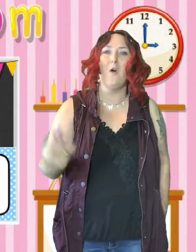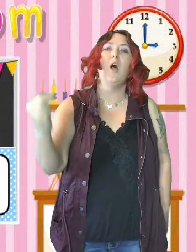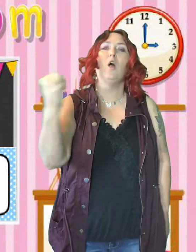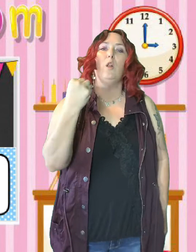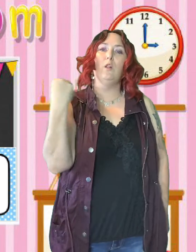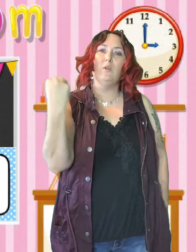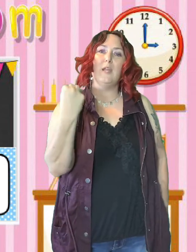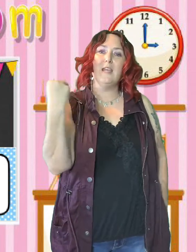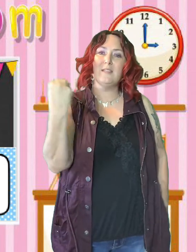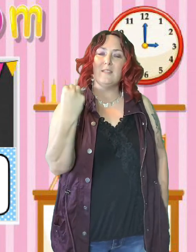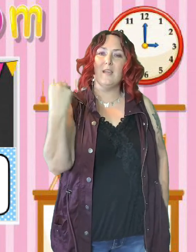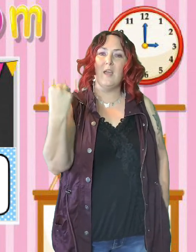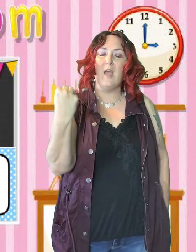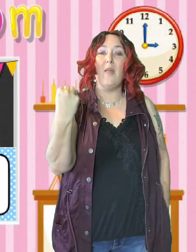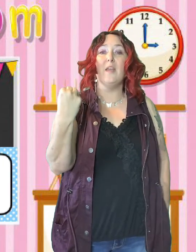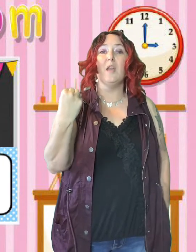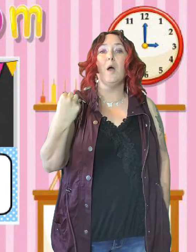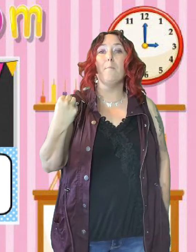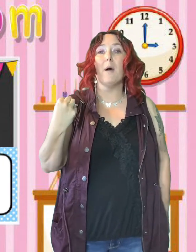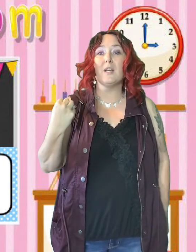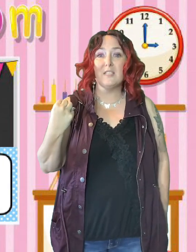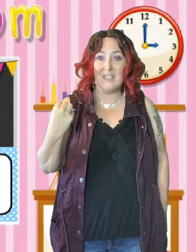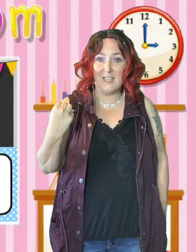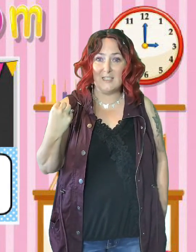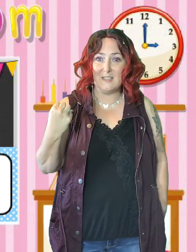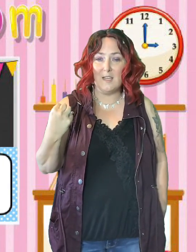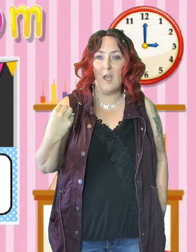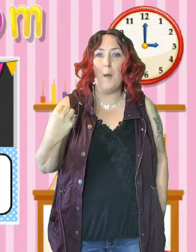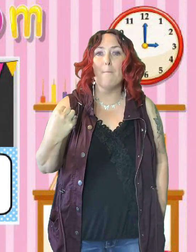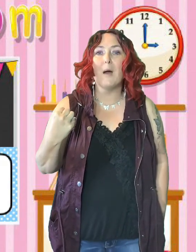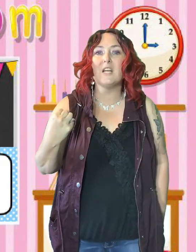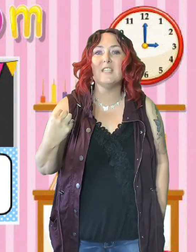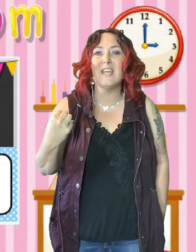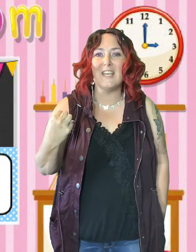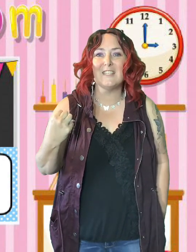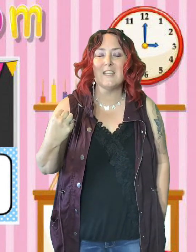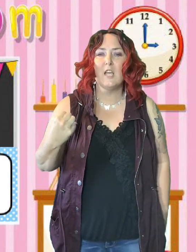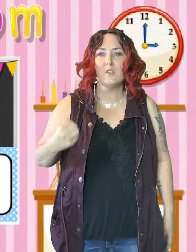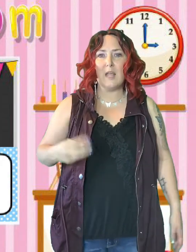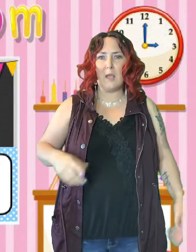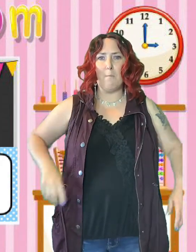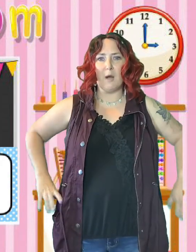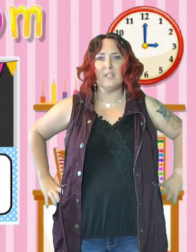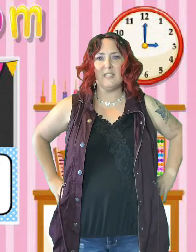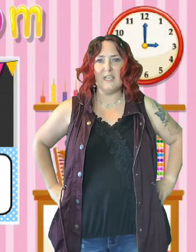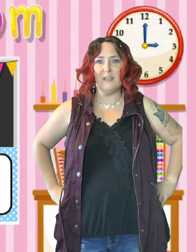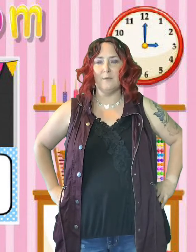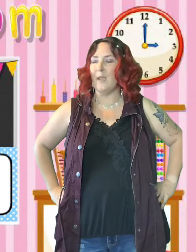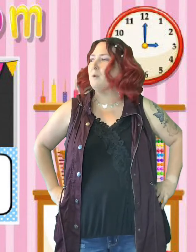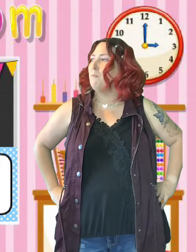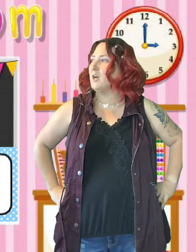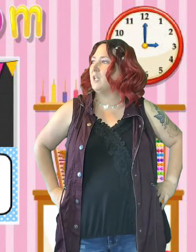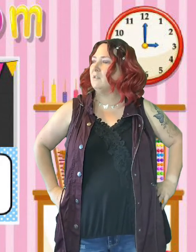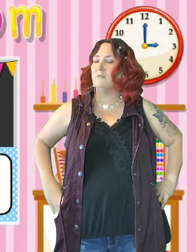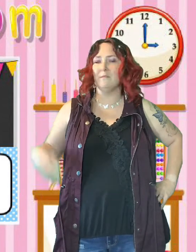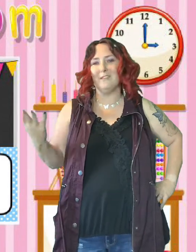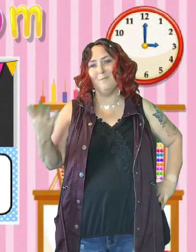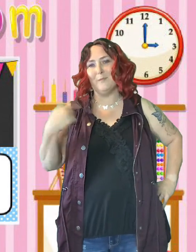lunes and then martes. Martes. It's not like Marti, right? Marty. Miss